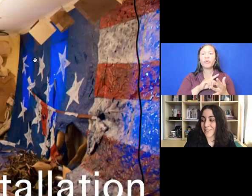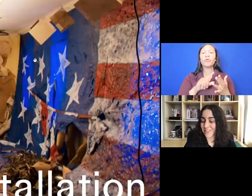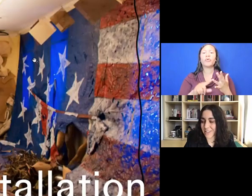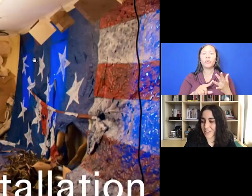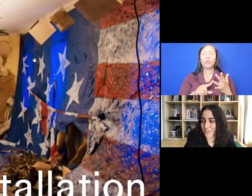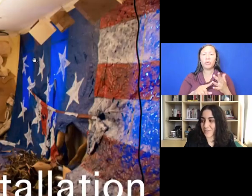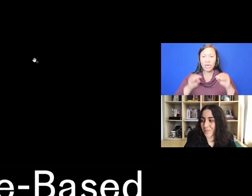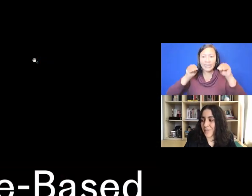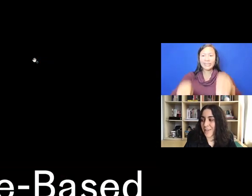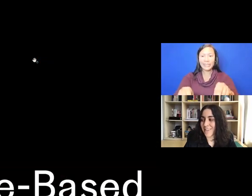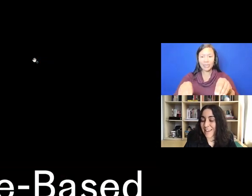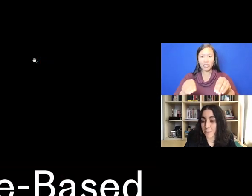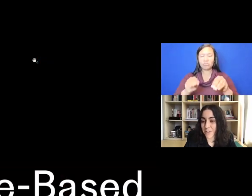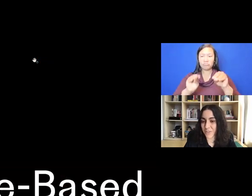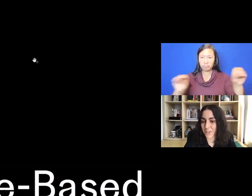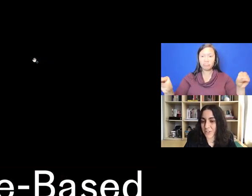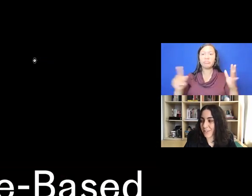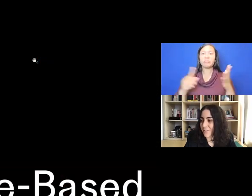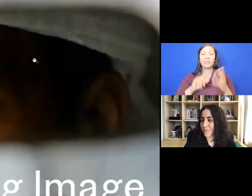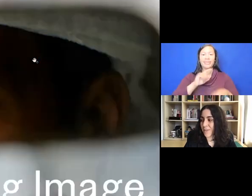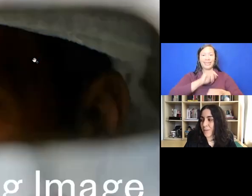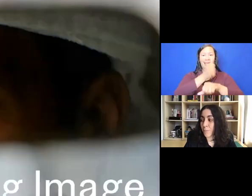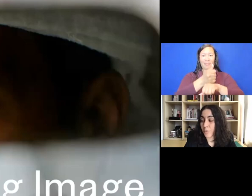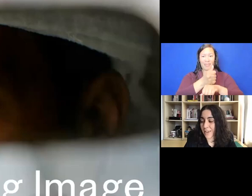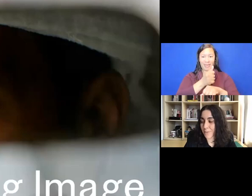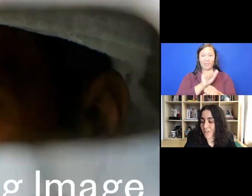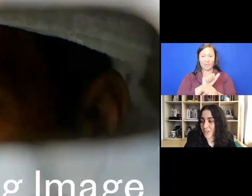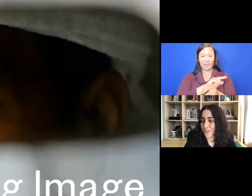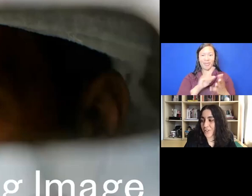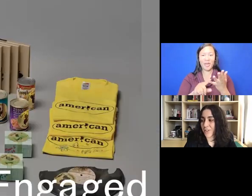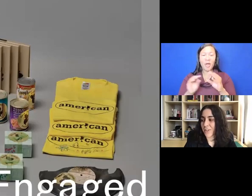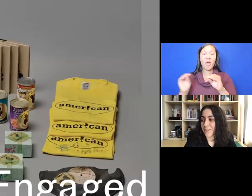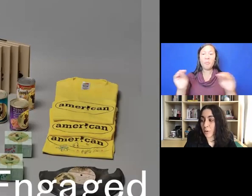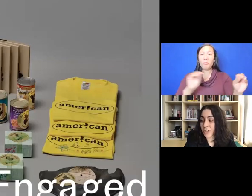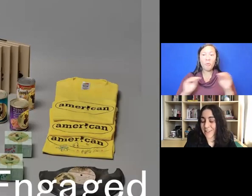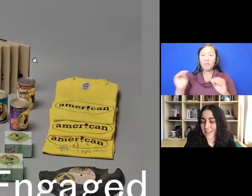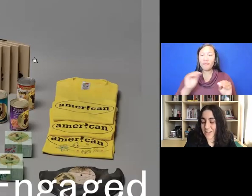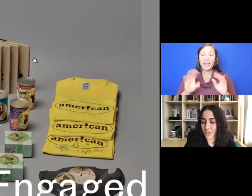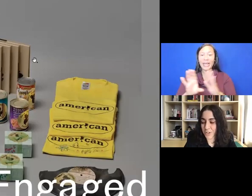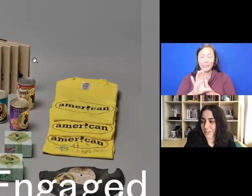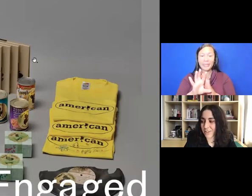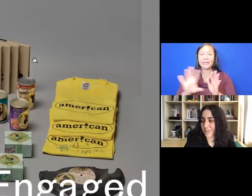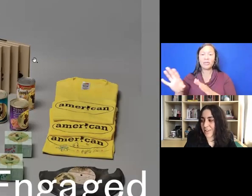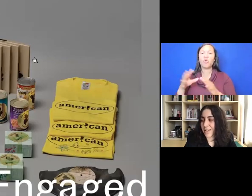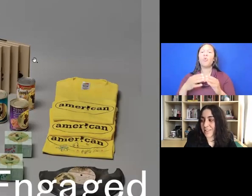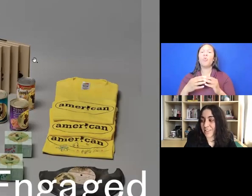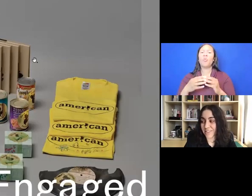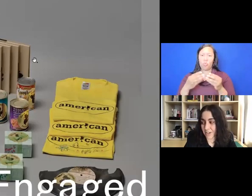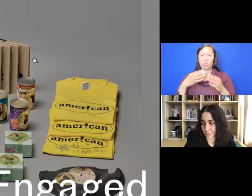installation, time-based work, moving image, socially engaged work,